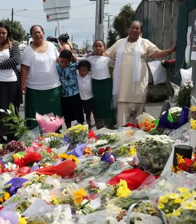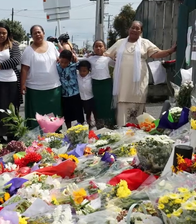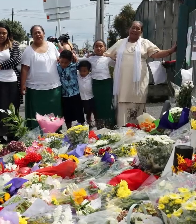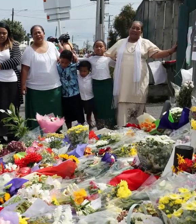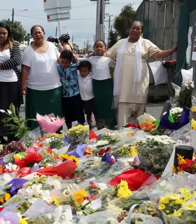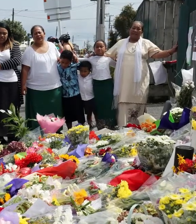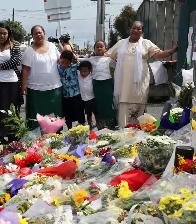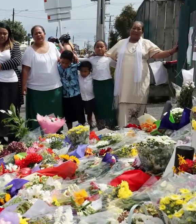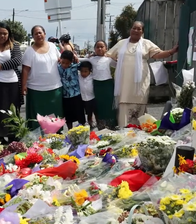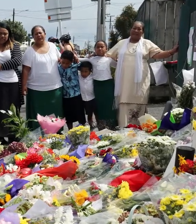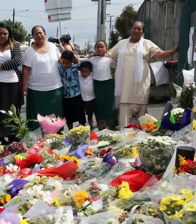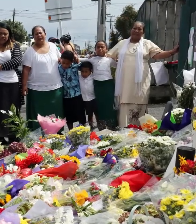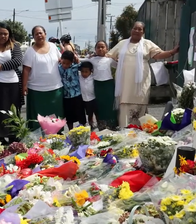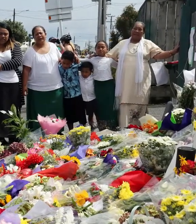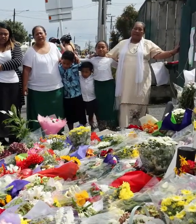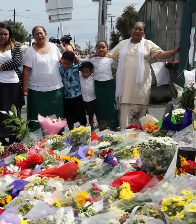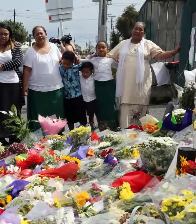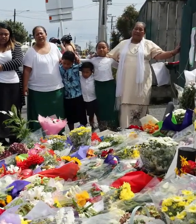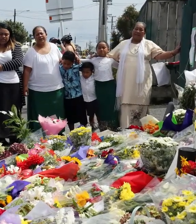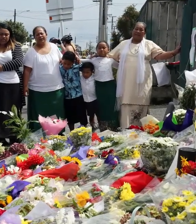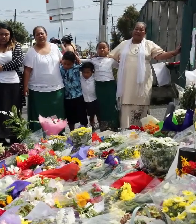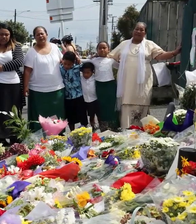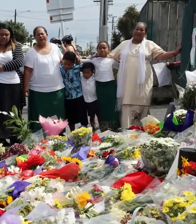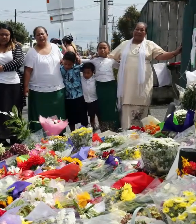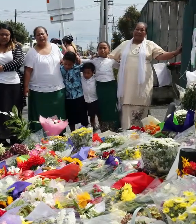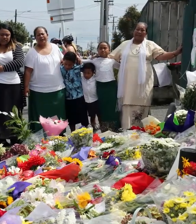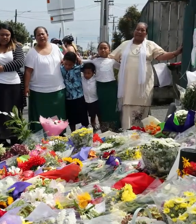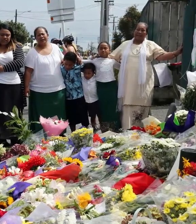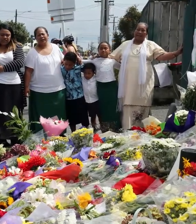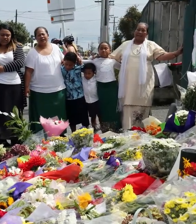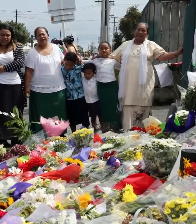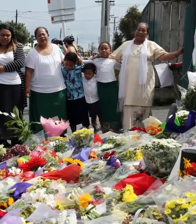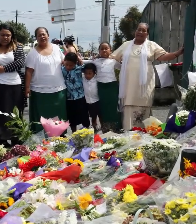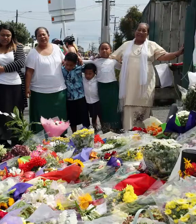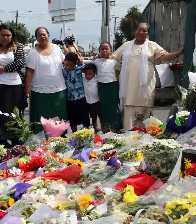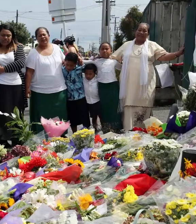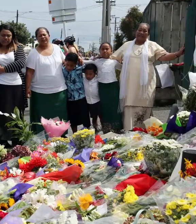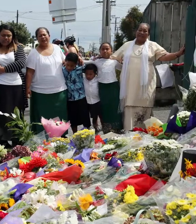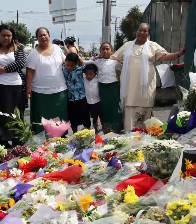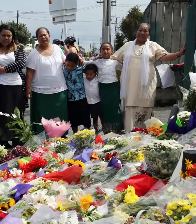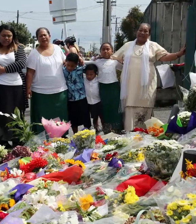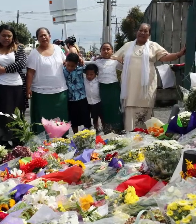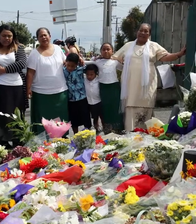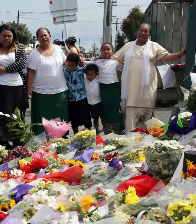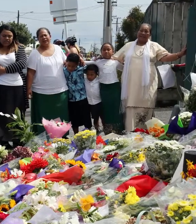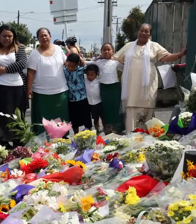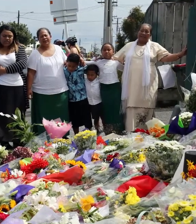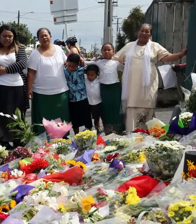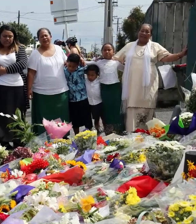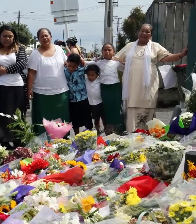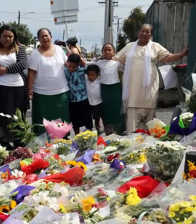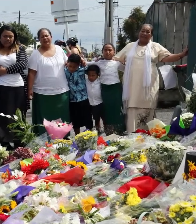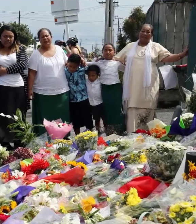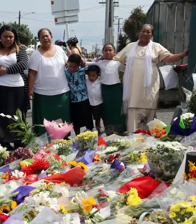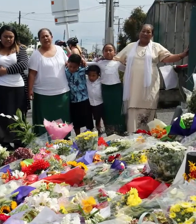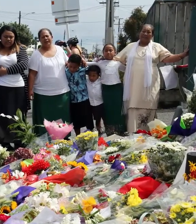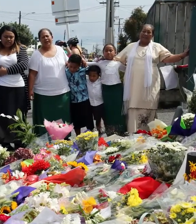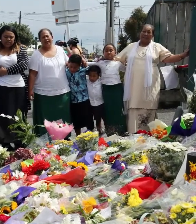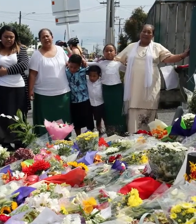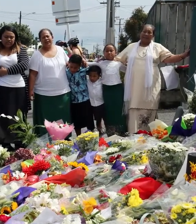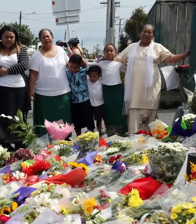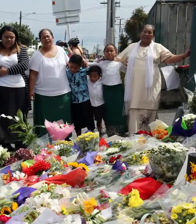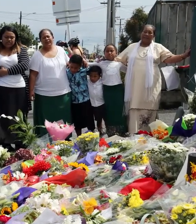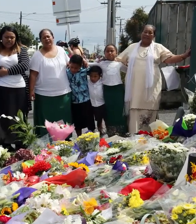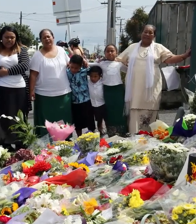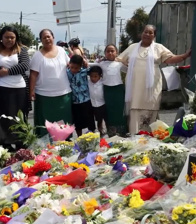That's not something that I can give advice on. Obviously, that's an operational issue and at this